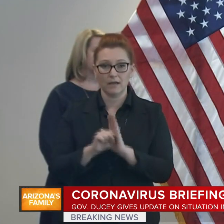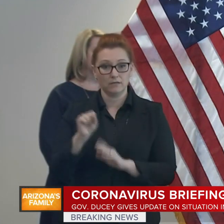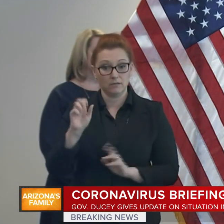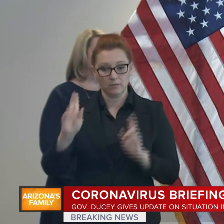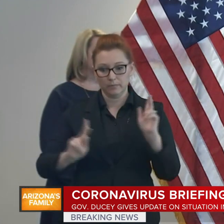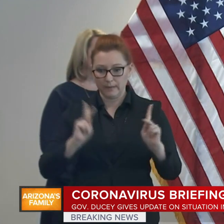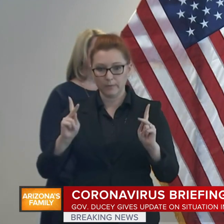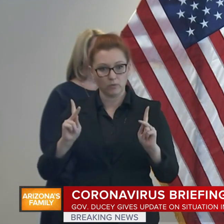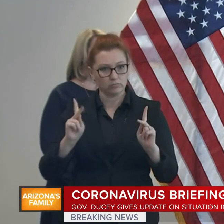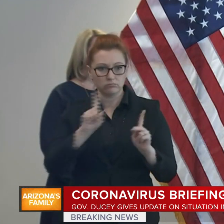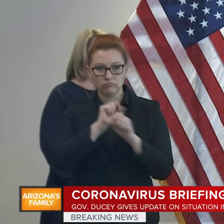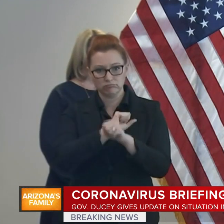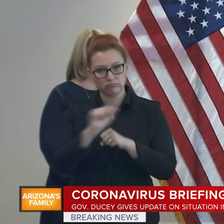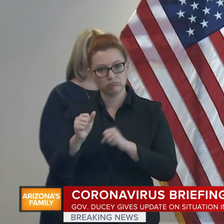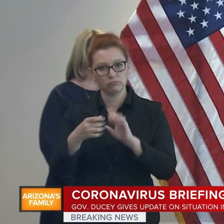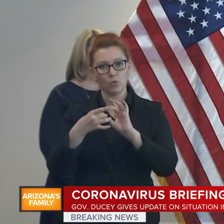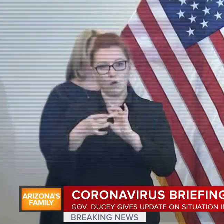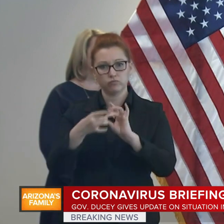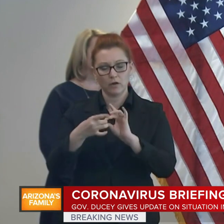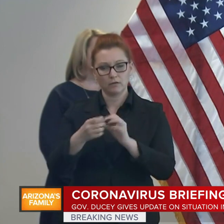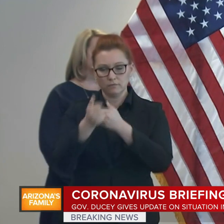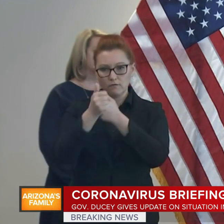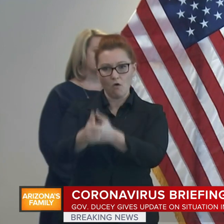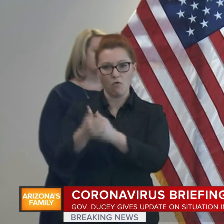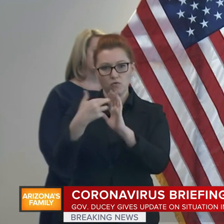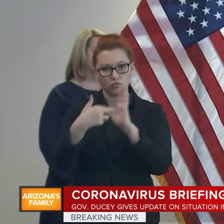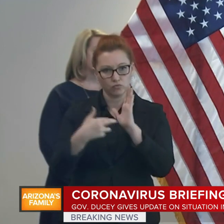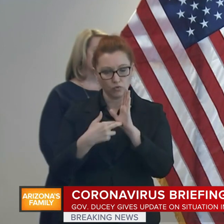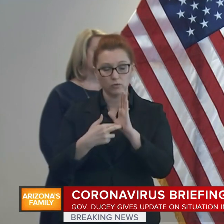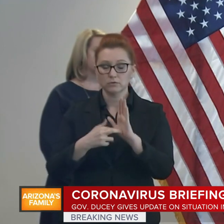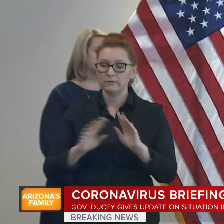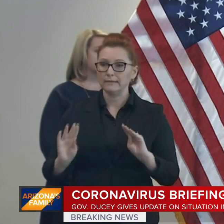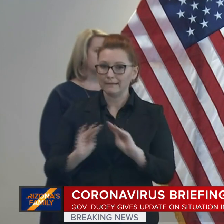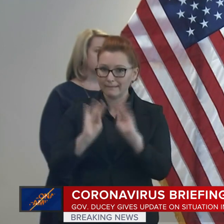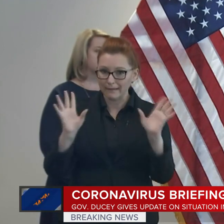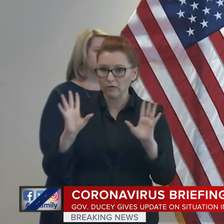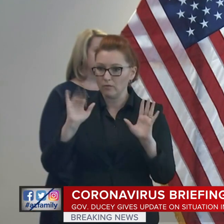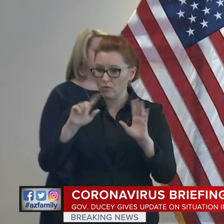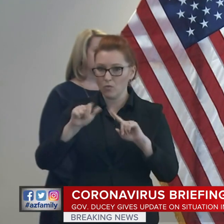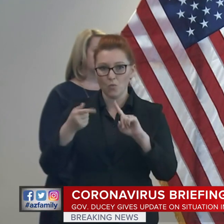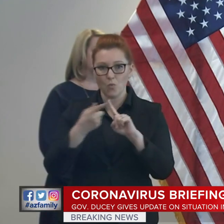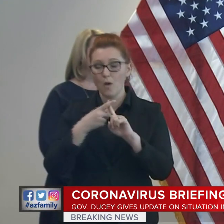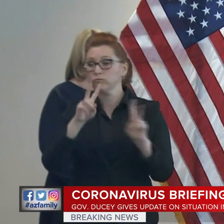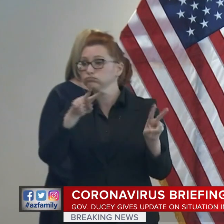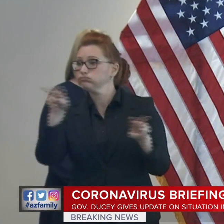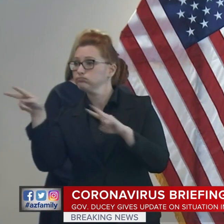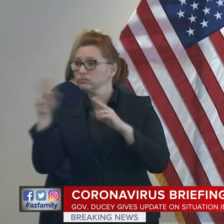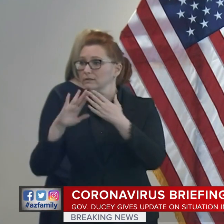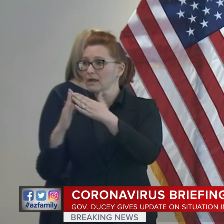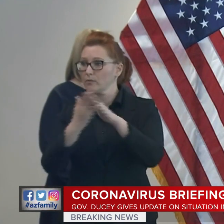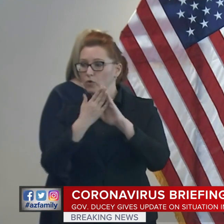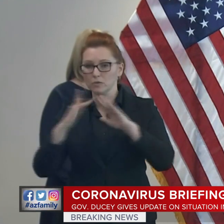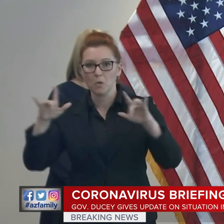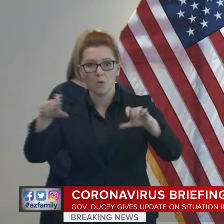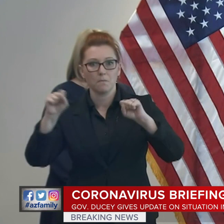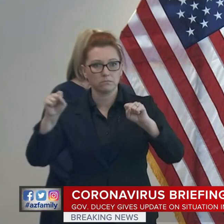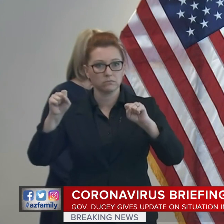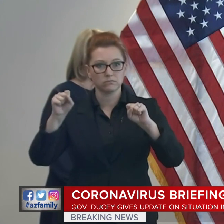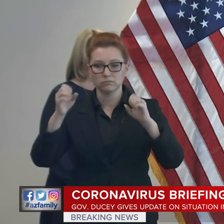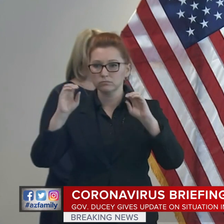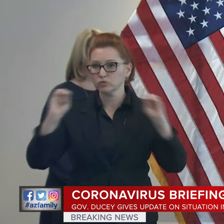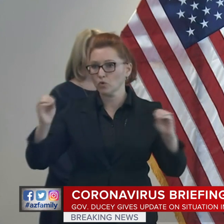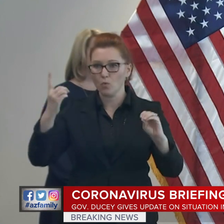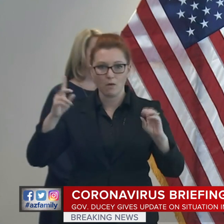traffic-free highways that Arizonans are heeding the advice of public health officials. Businesses have closed